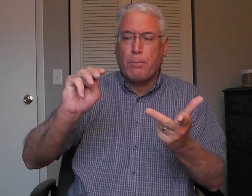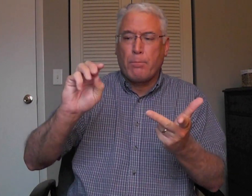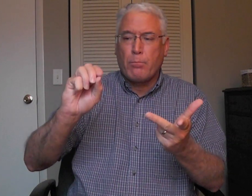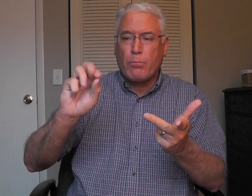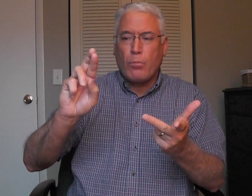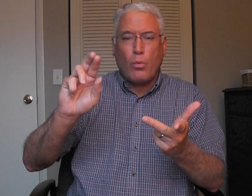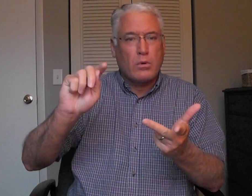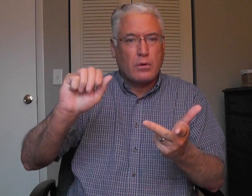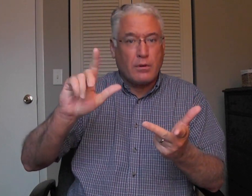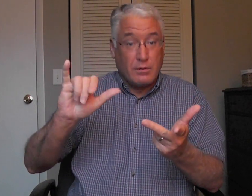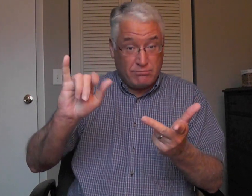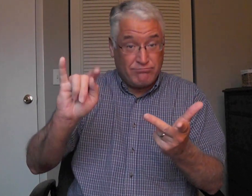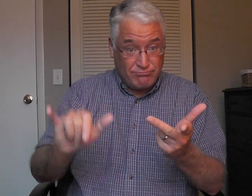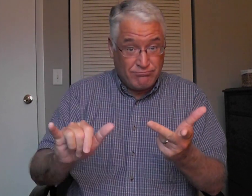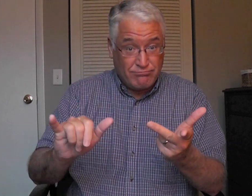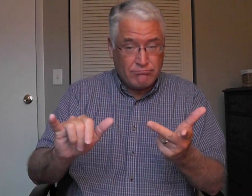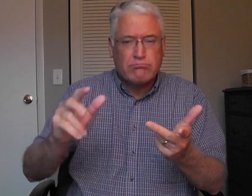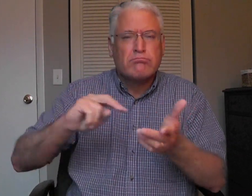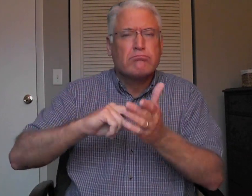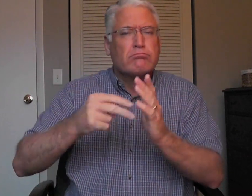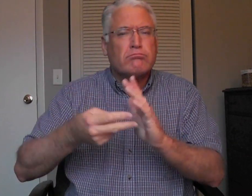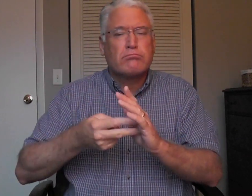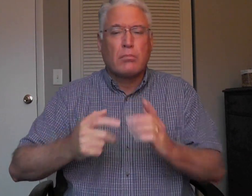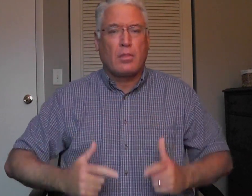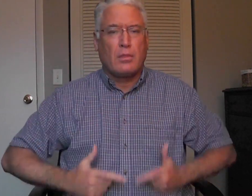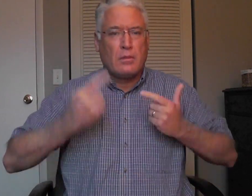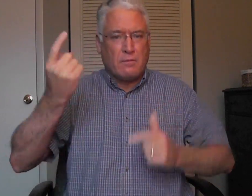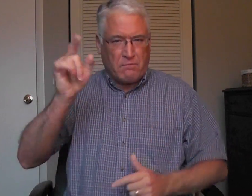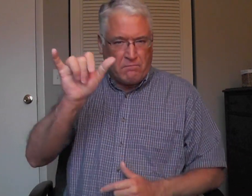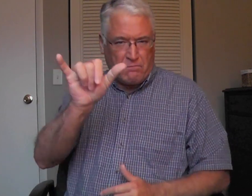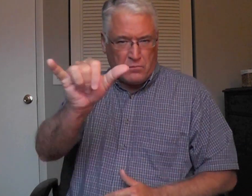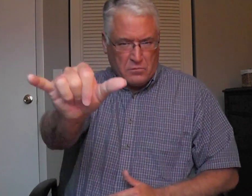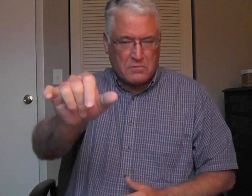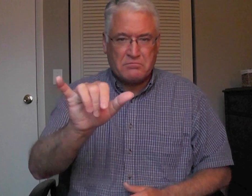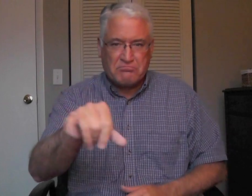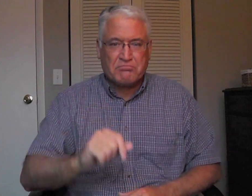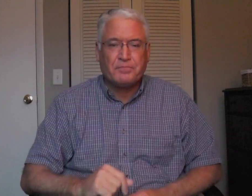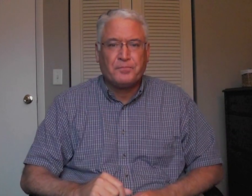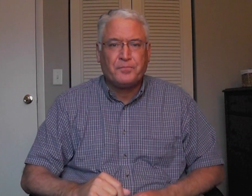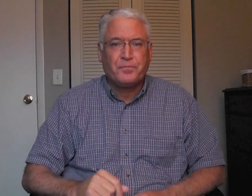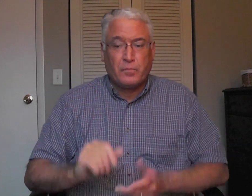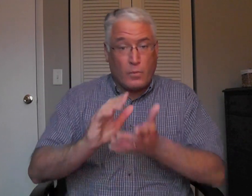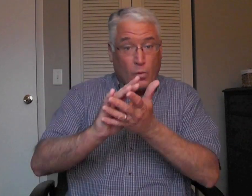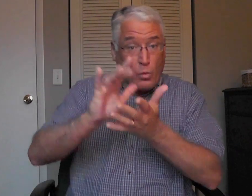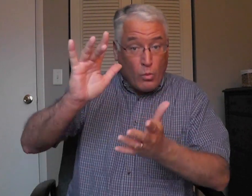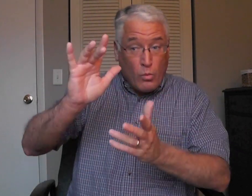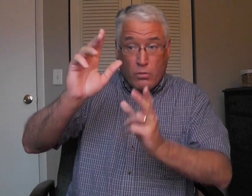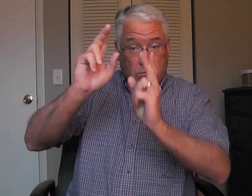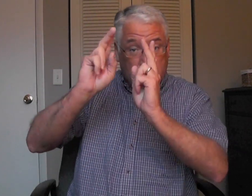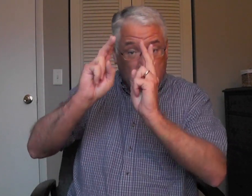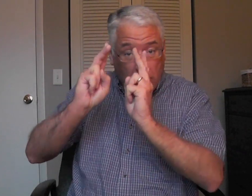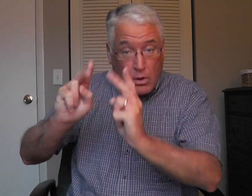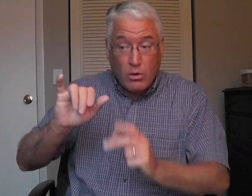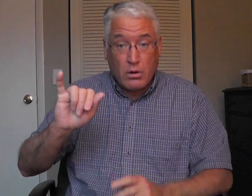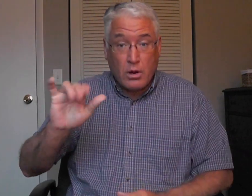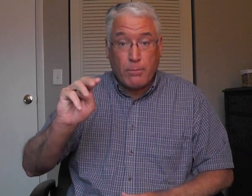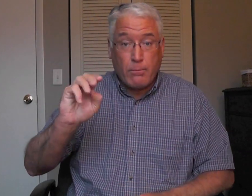and immortality. Immortality meaning eternal life. Glory, honor,